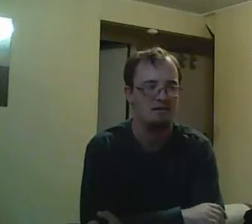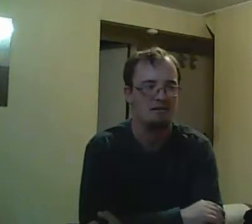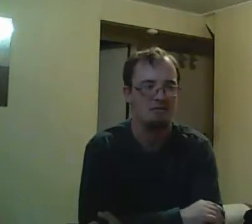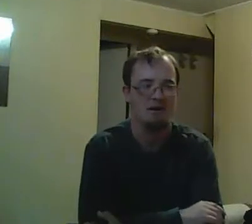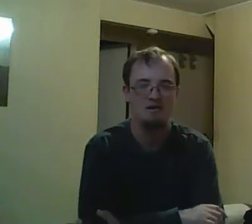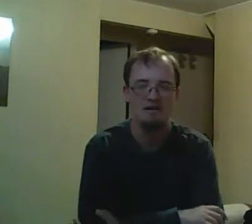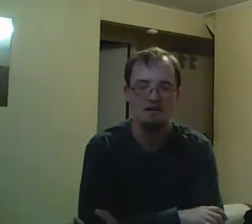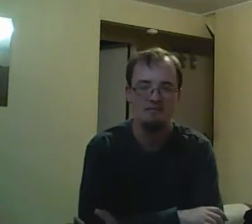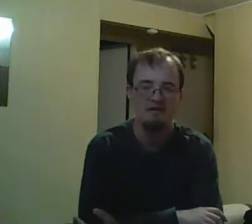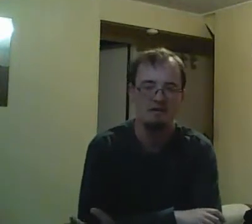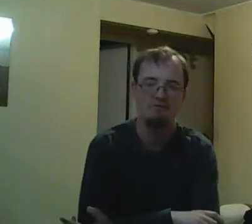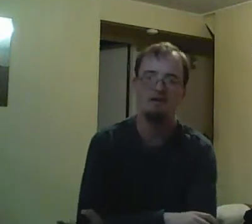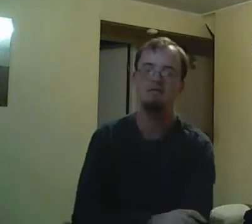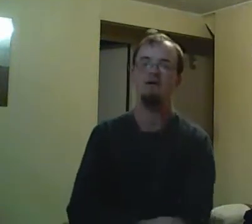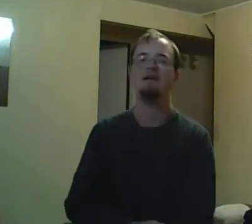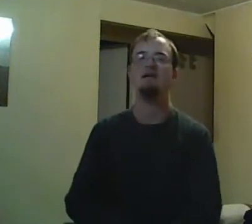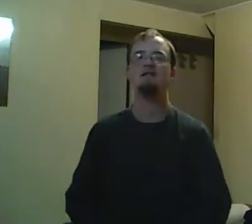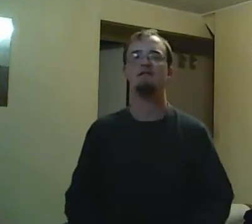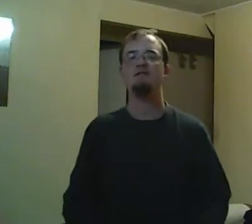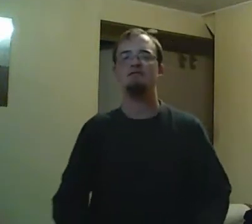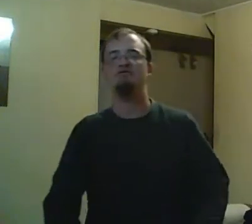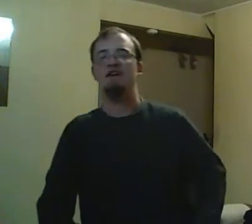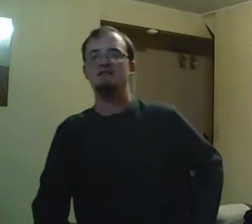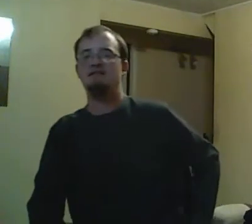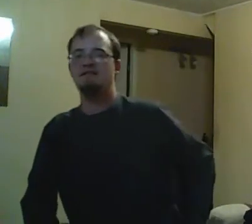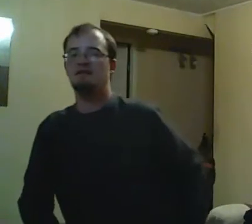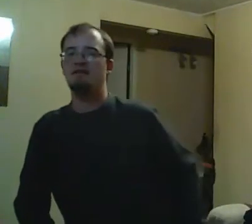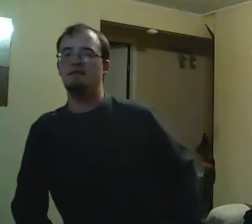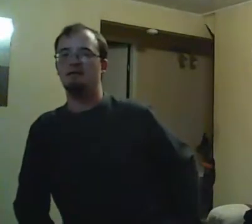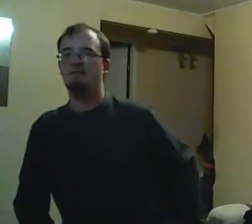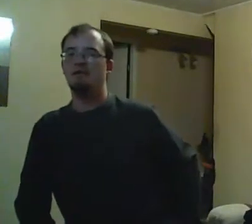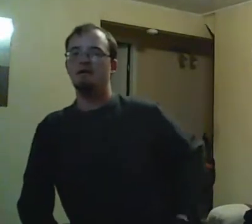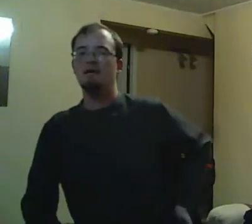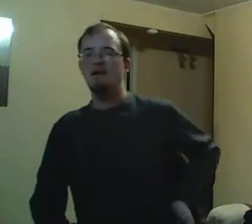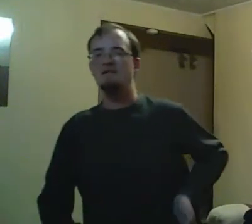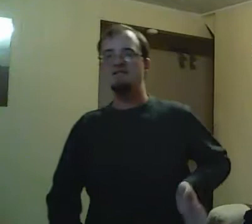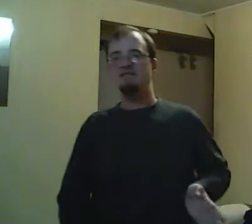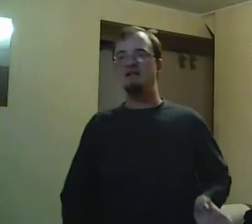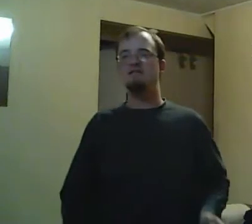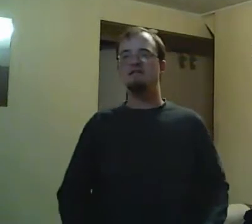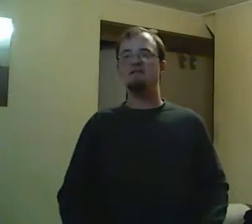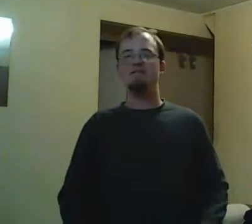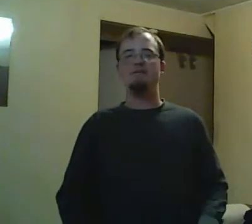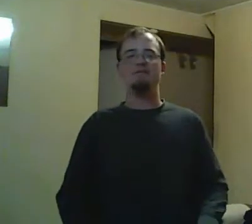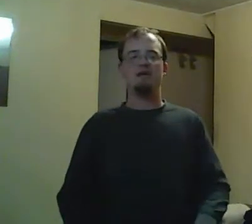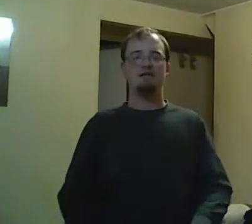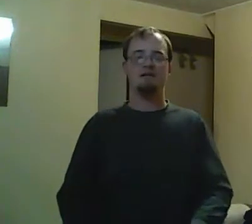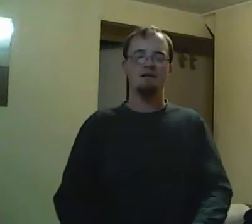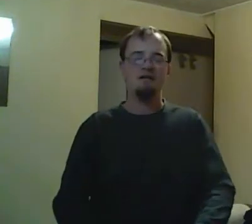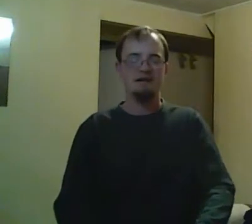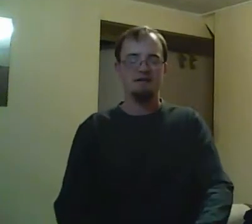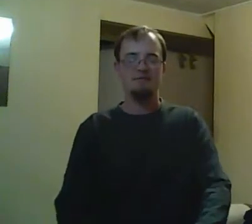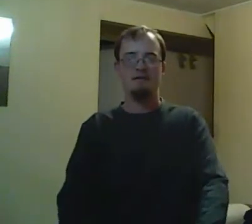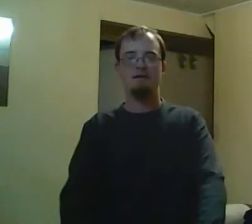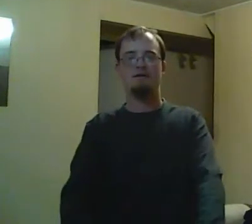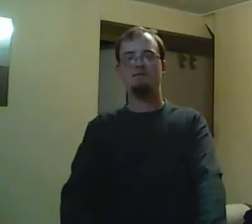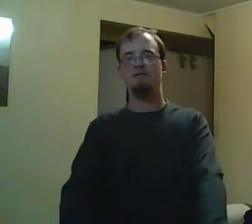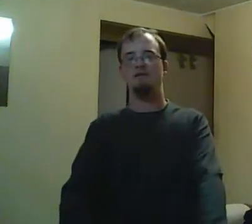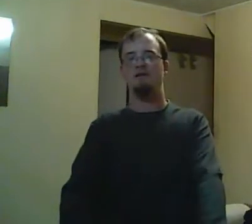because Rick is basically lying to his parents about the torment he's getting. Obviously, Rick is not going to